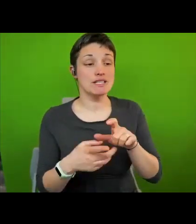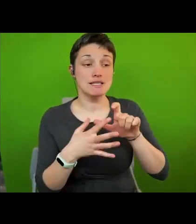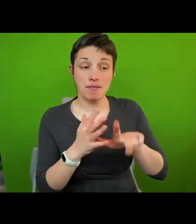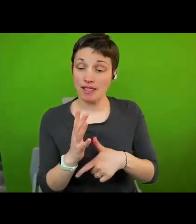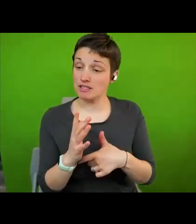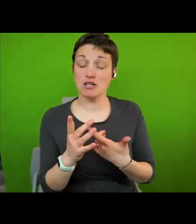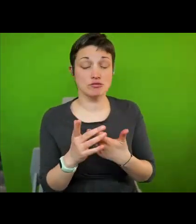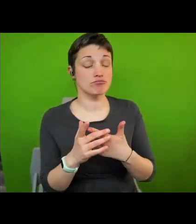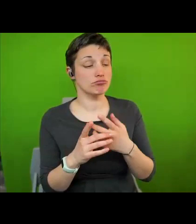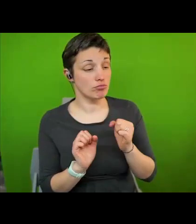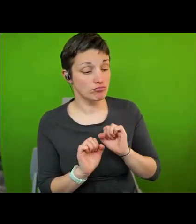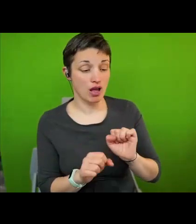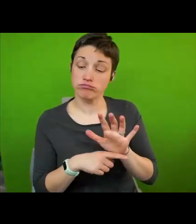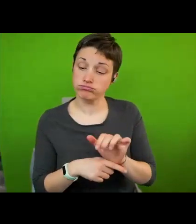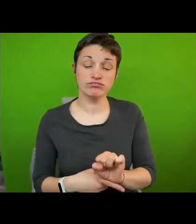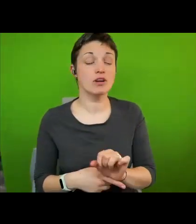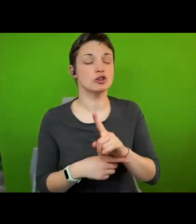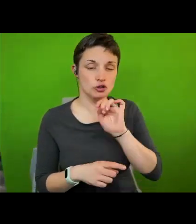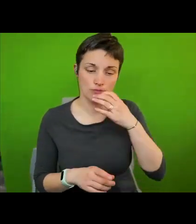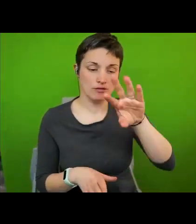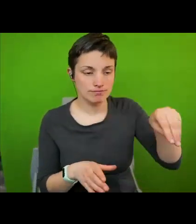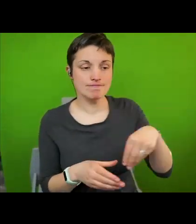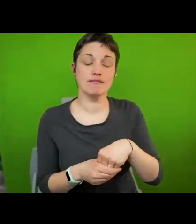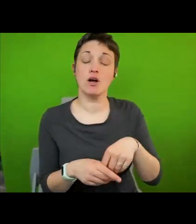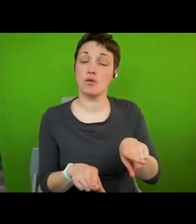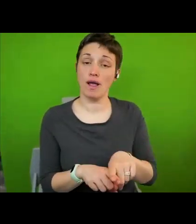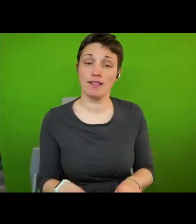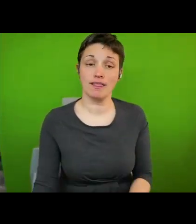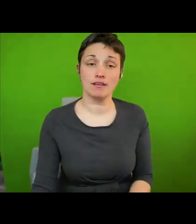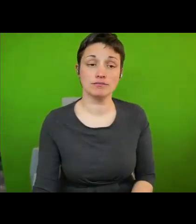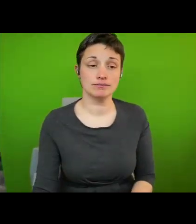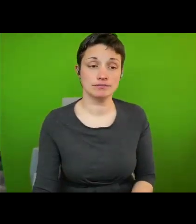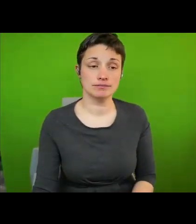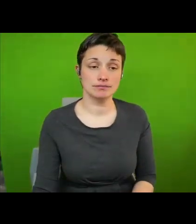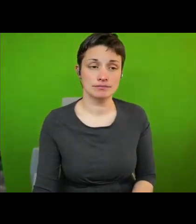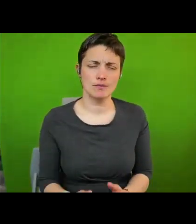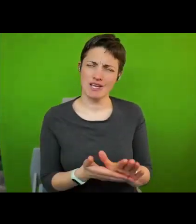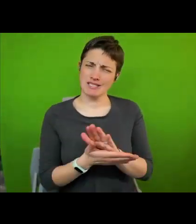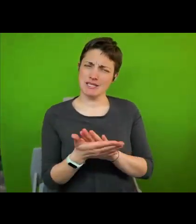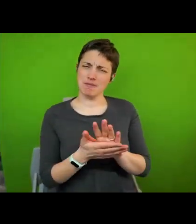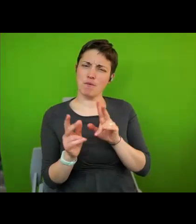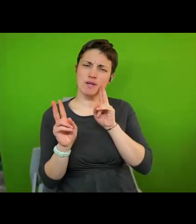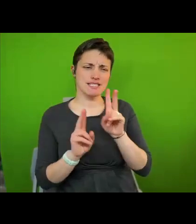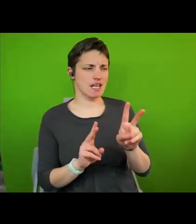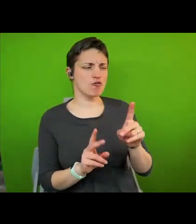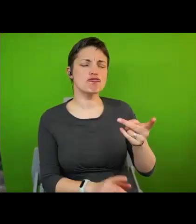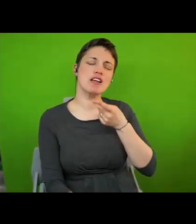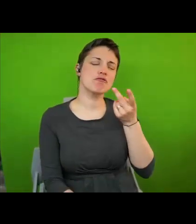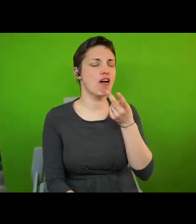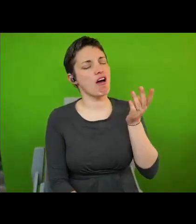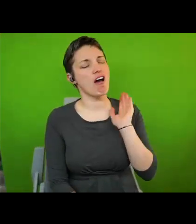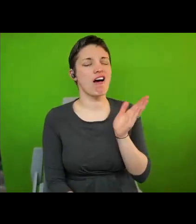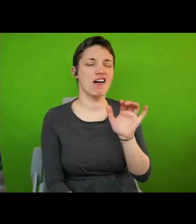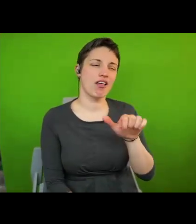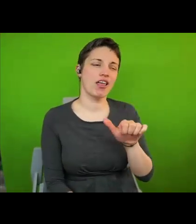which again begs the question for our discussion does this mean that we see a move from rhetoric declarations of human rights